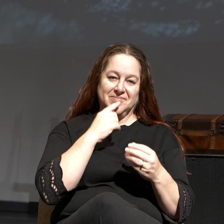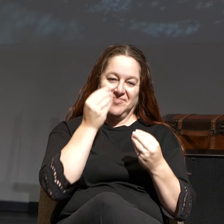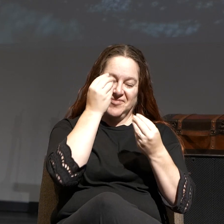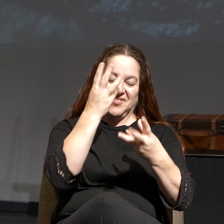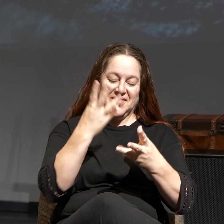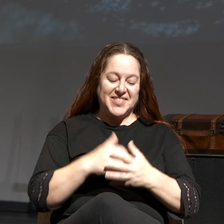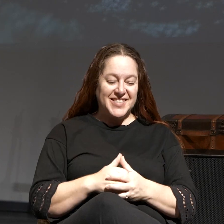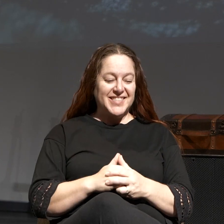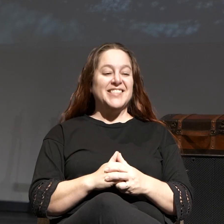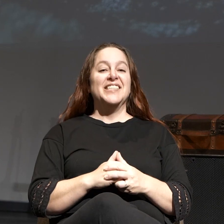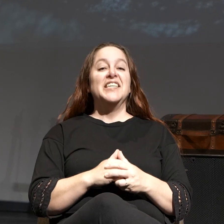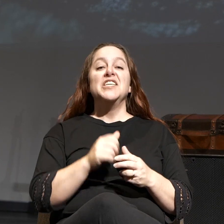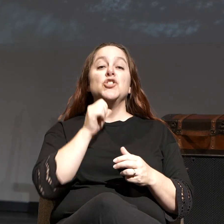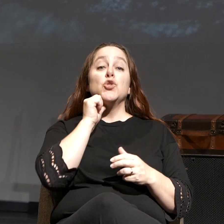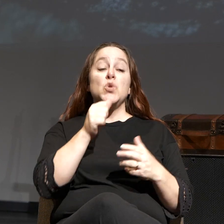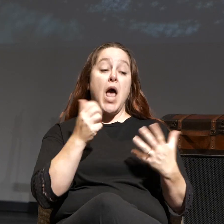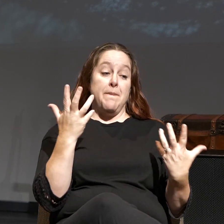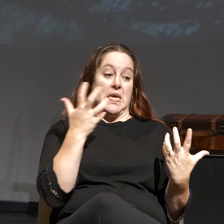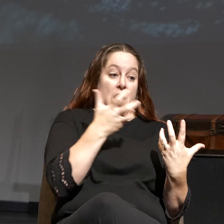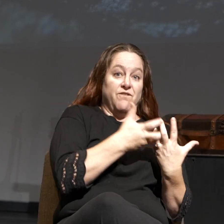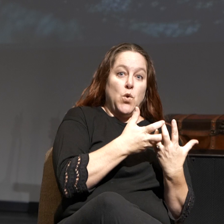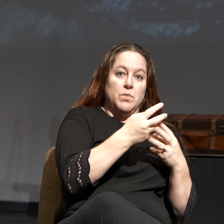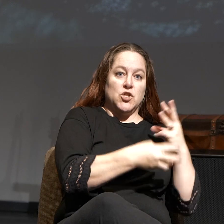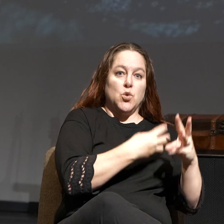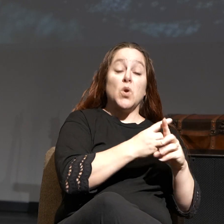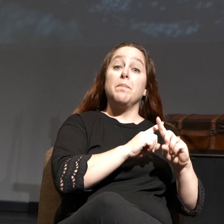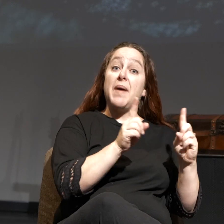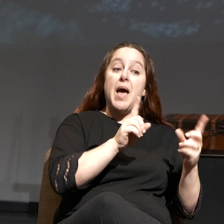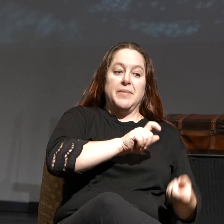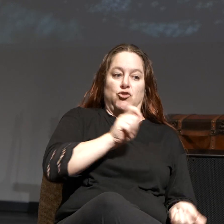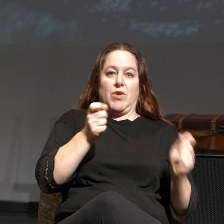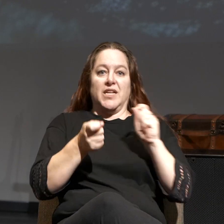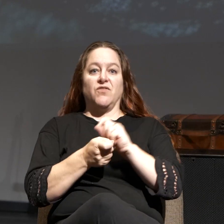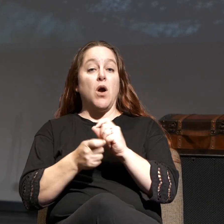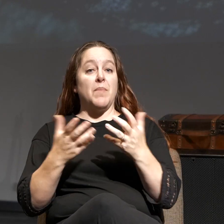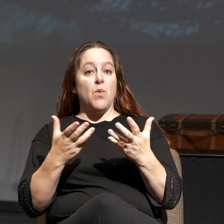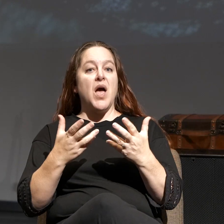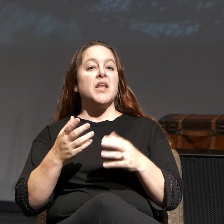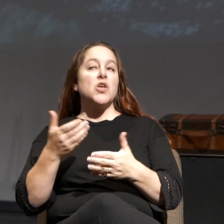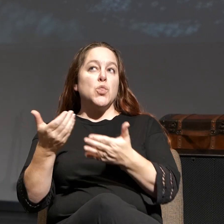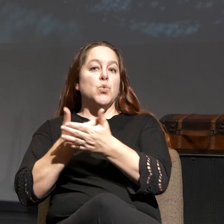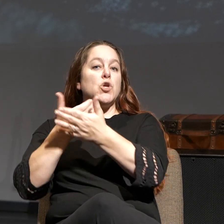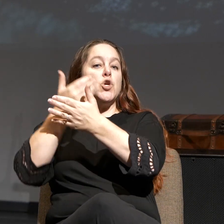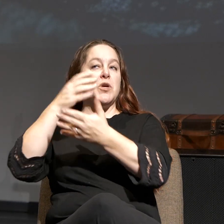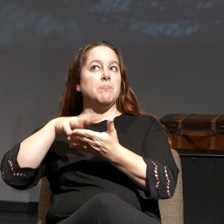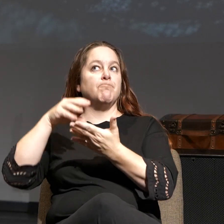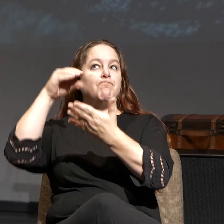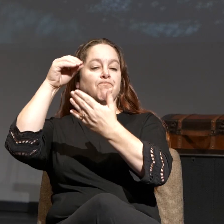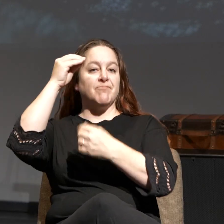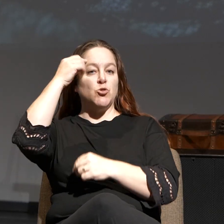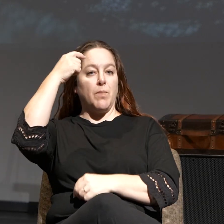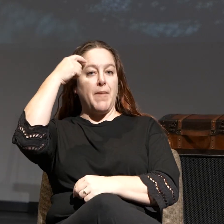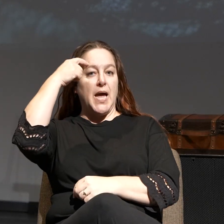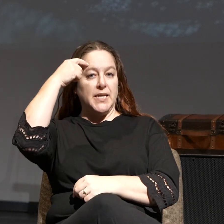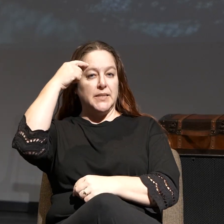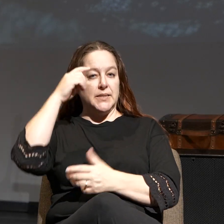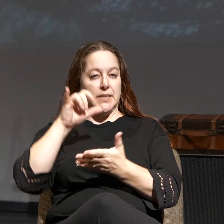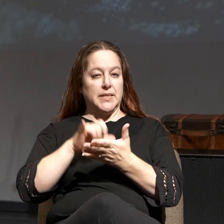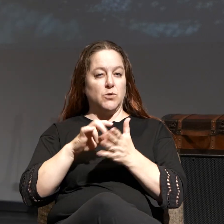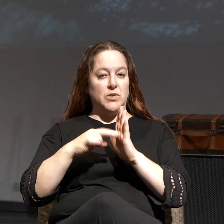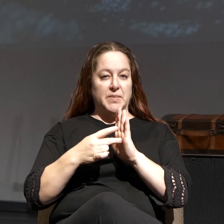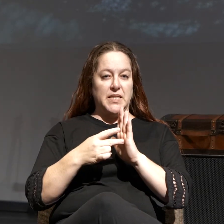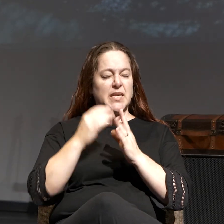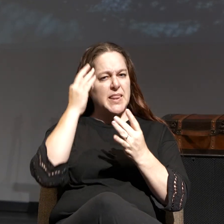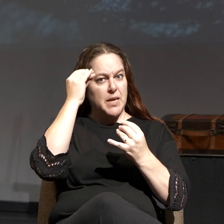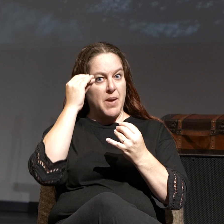Do not be conformed to this world, but be what? Transformed by what? By the renewing of your mind. This is what He's talking about here. Now, think about